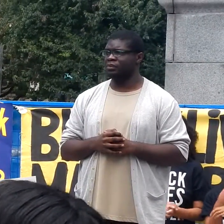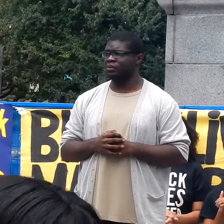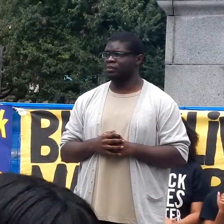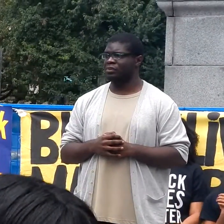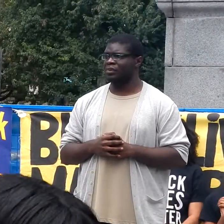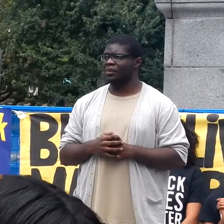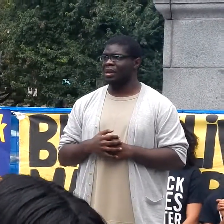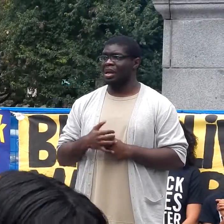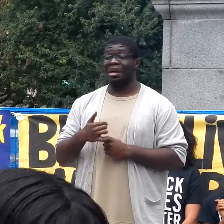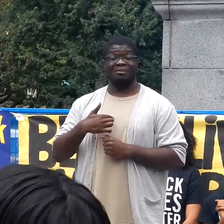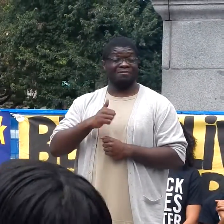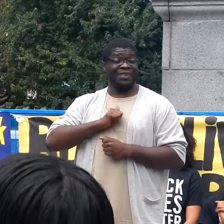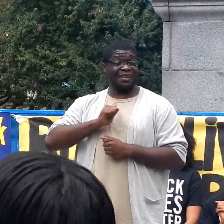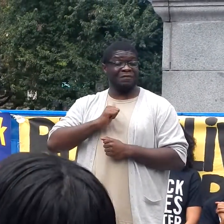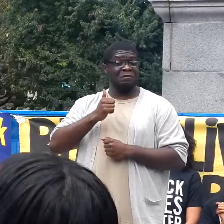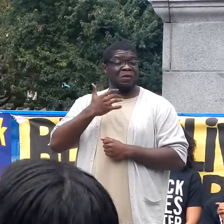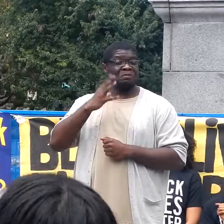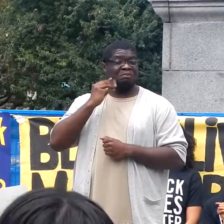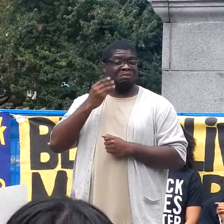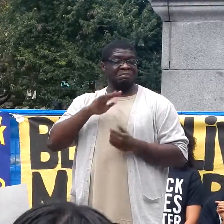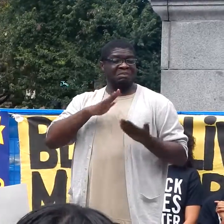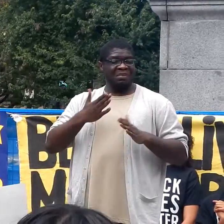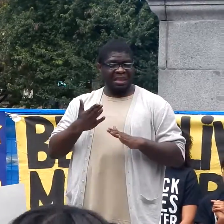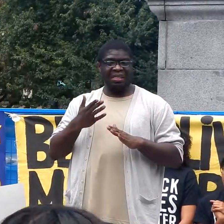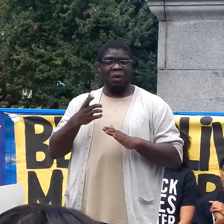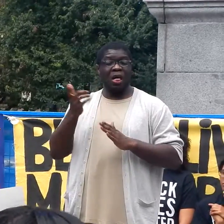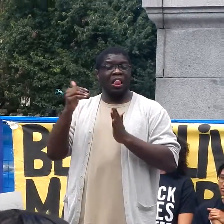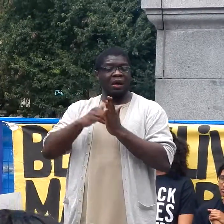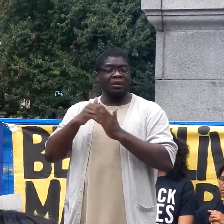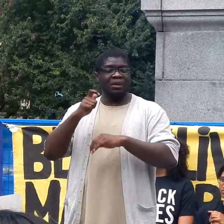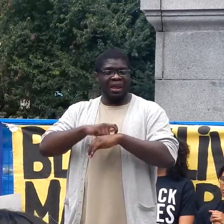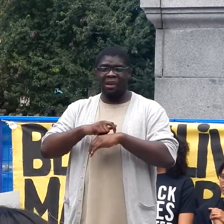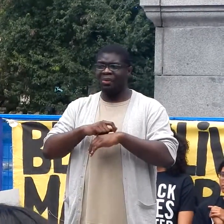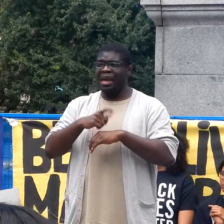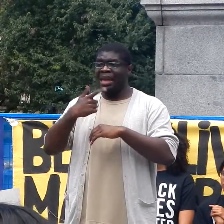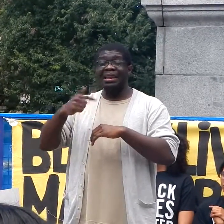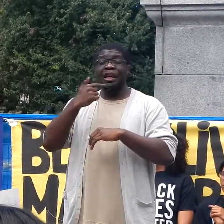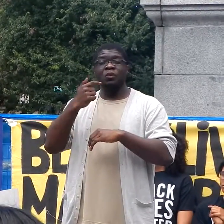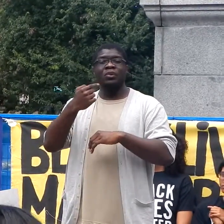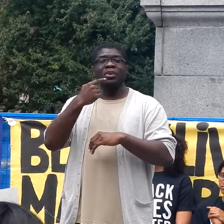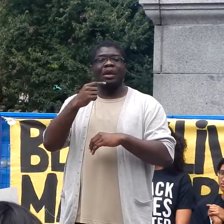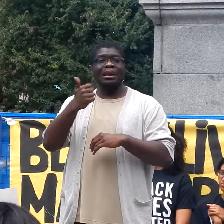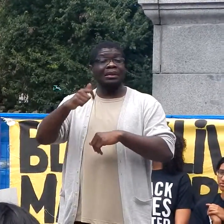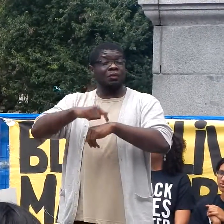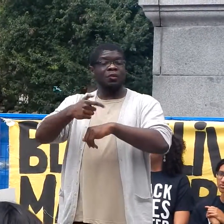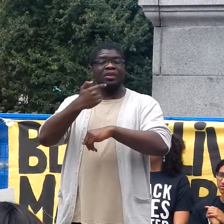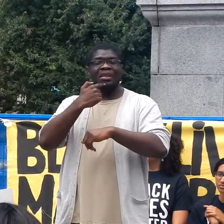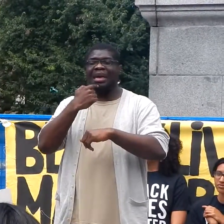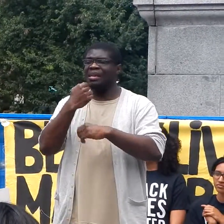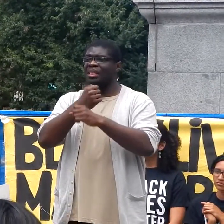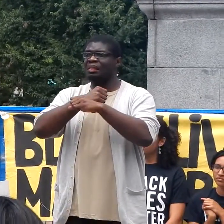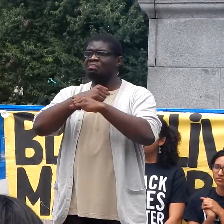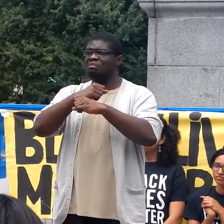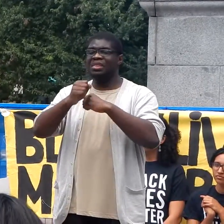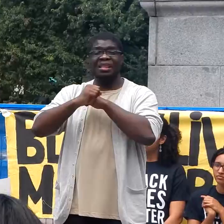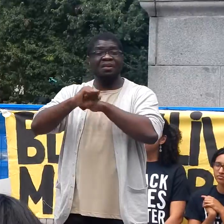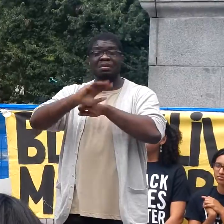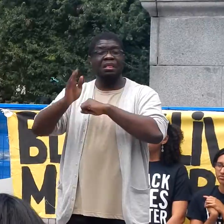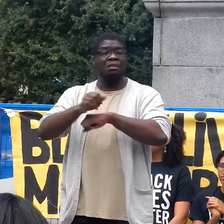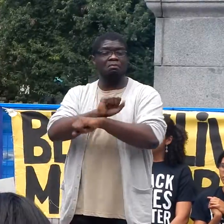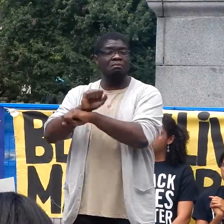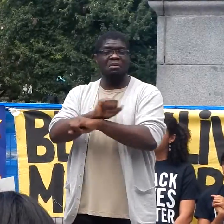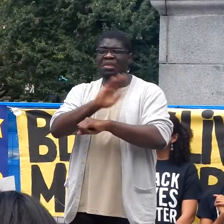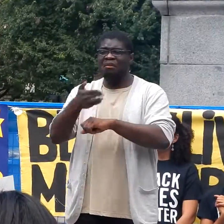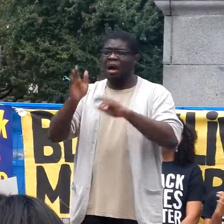died a thousand times already every time you say slavery never happened in canada a piece of me ties every time you say all